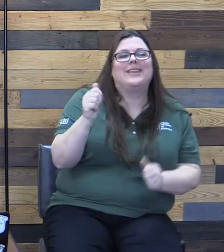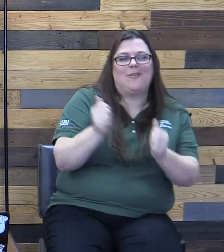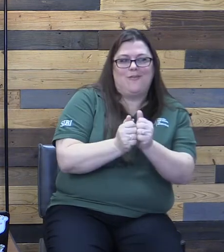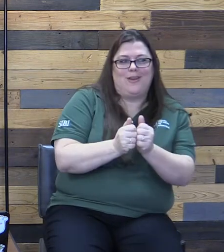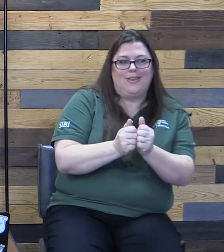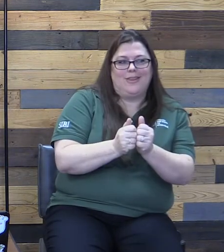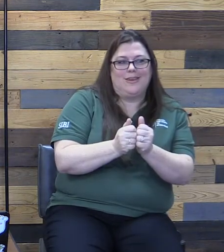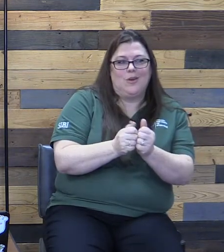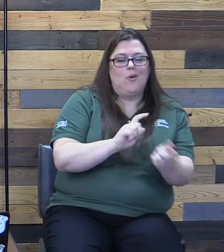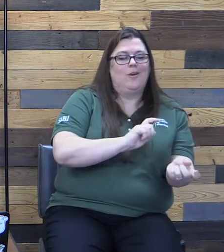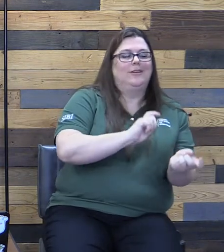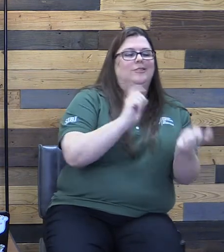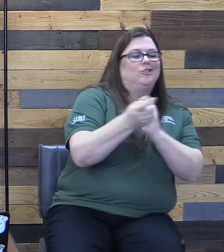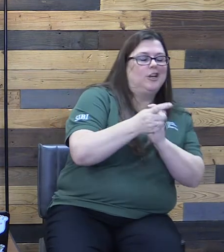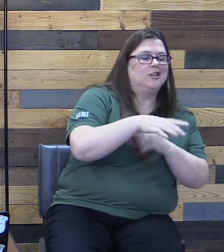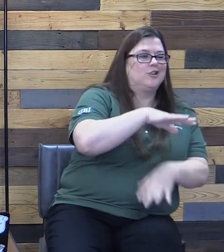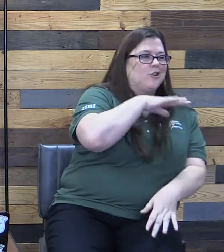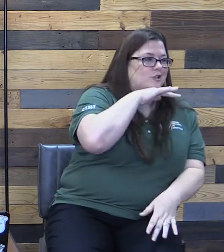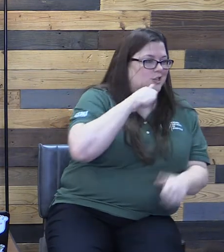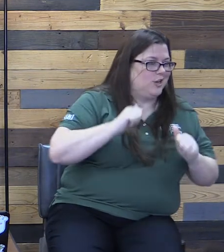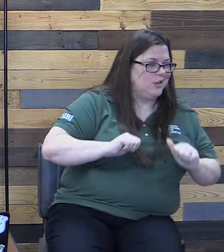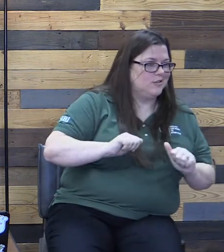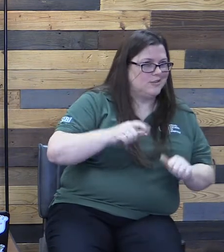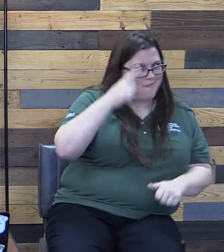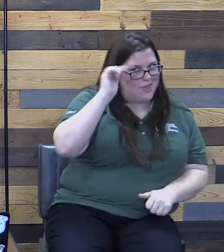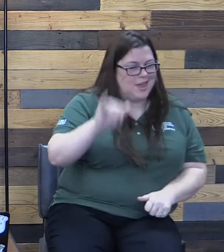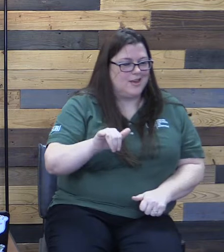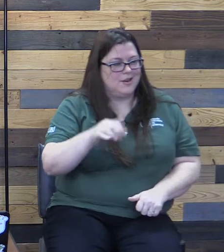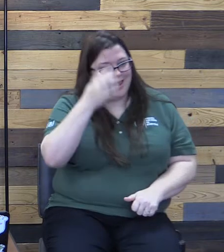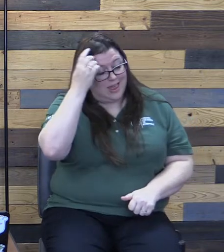old filthy rags that were going to lead us to death anyway.